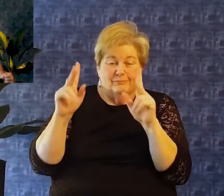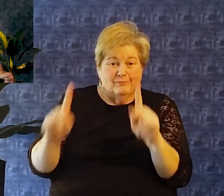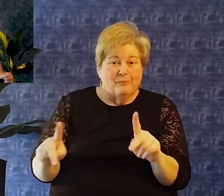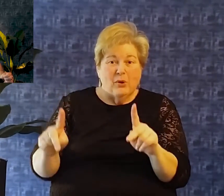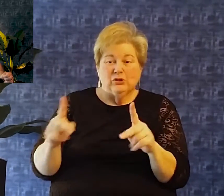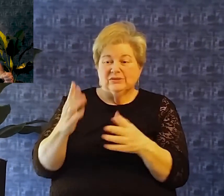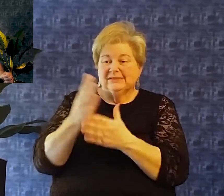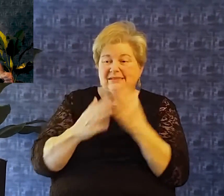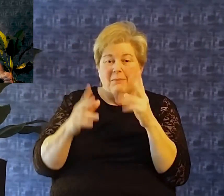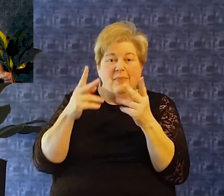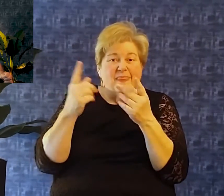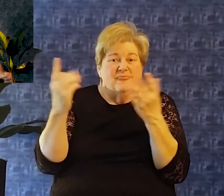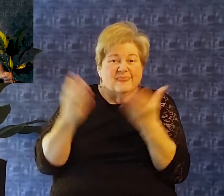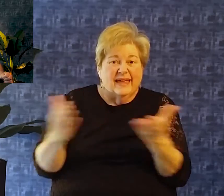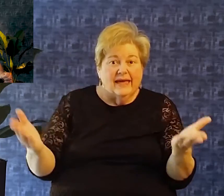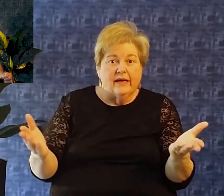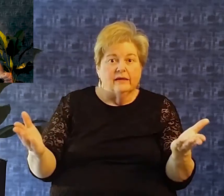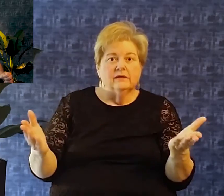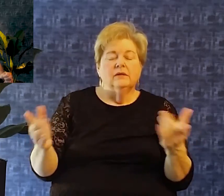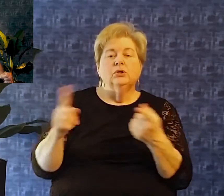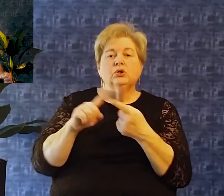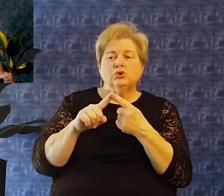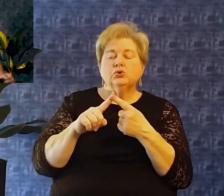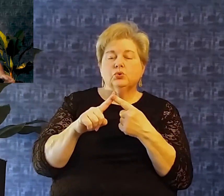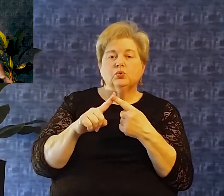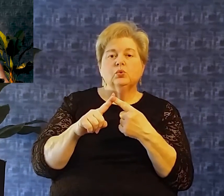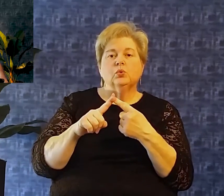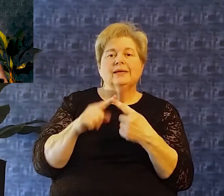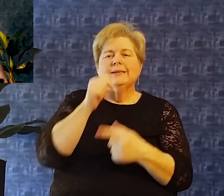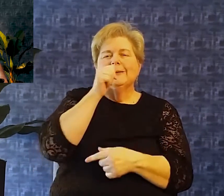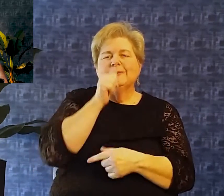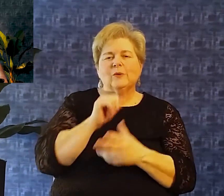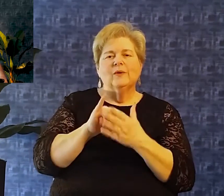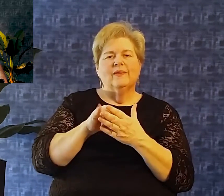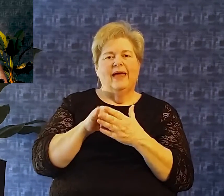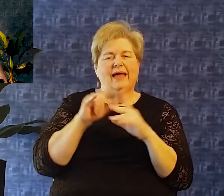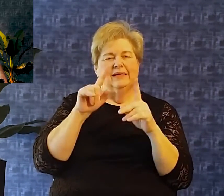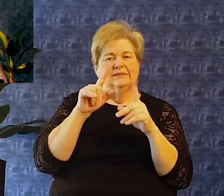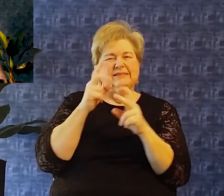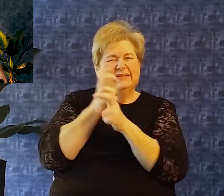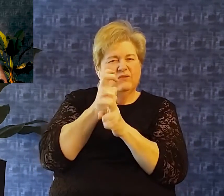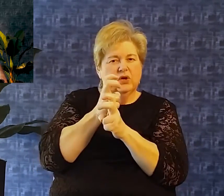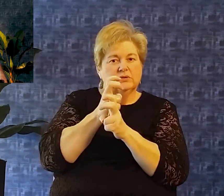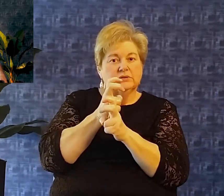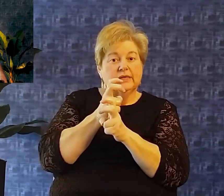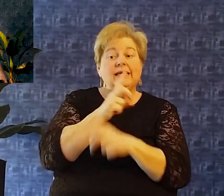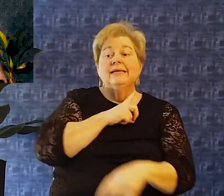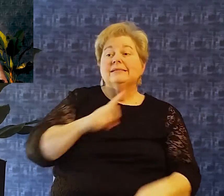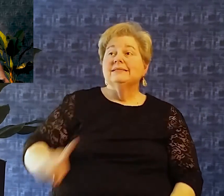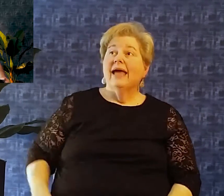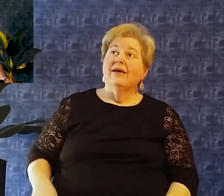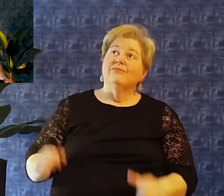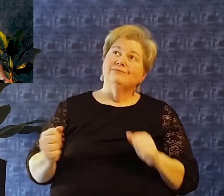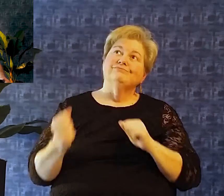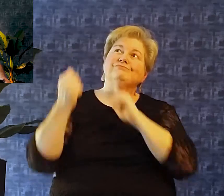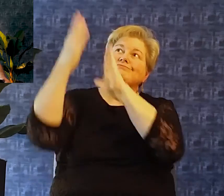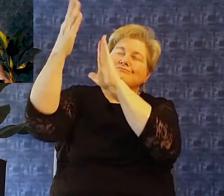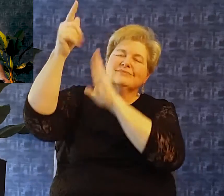go to his creator And so my question for you as we begin is where do you run? In